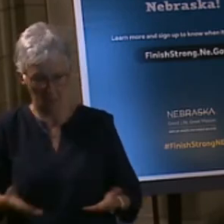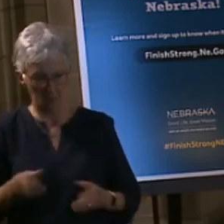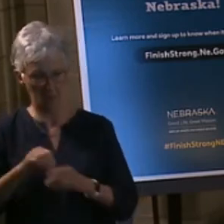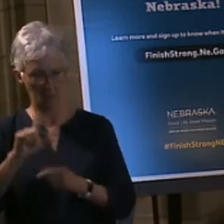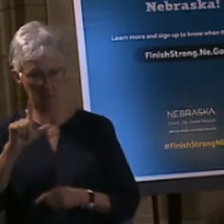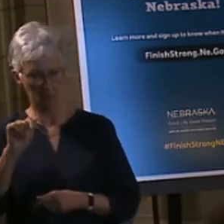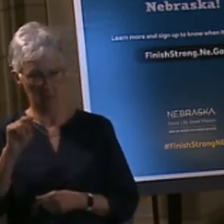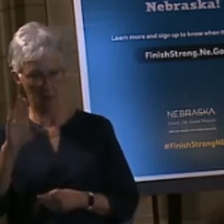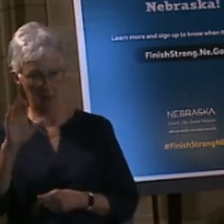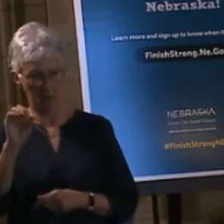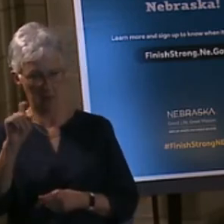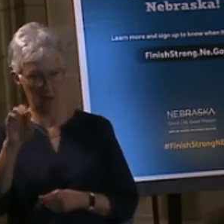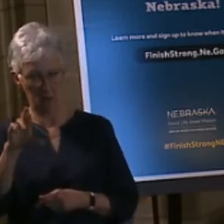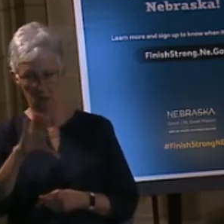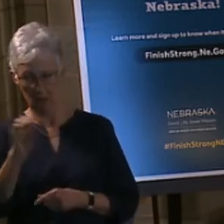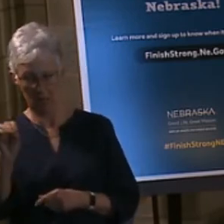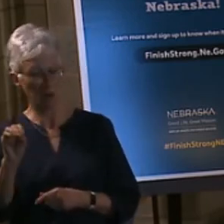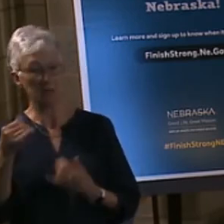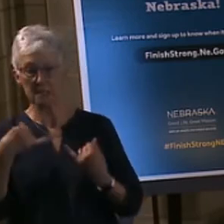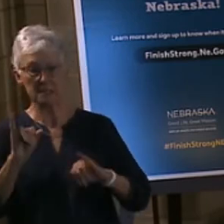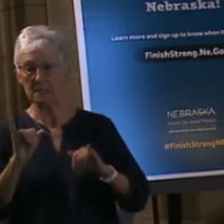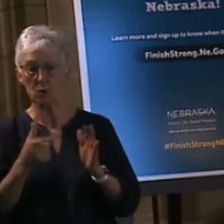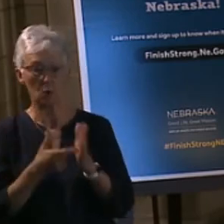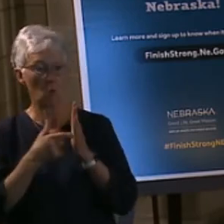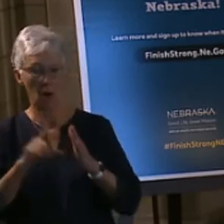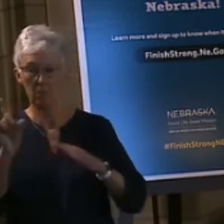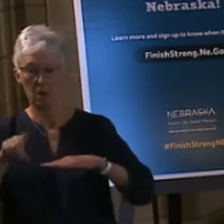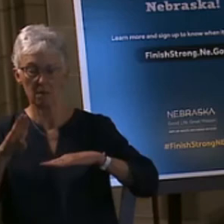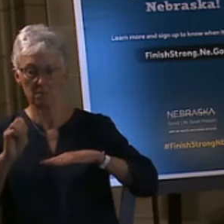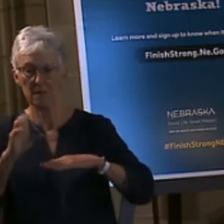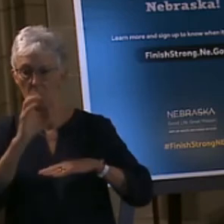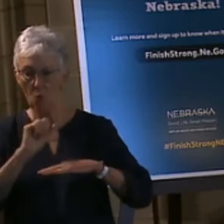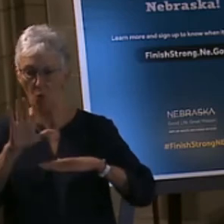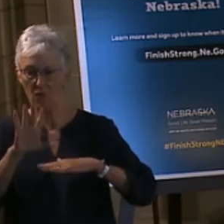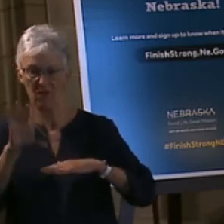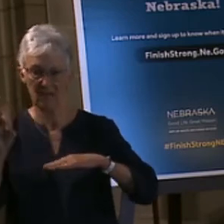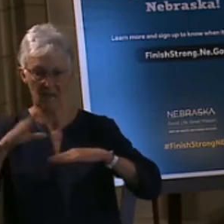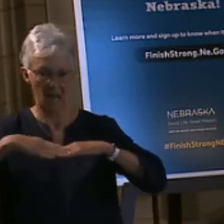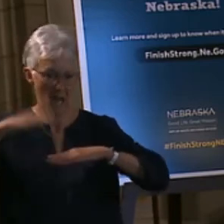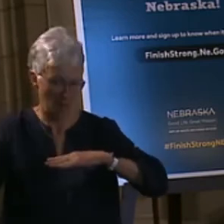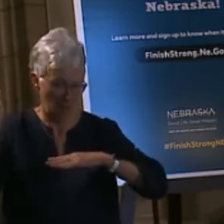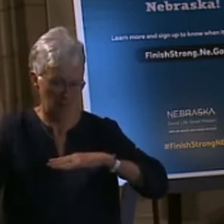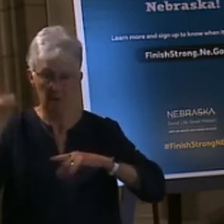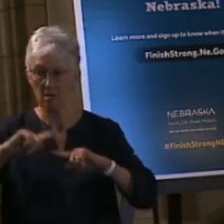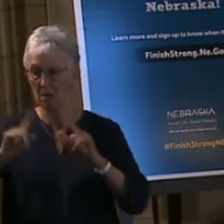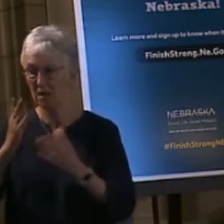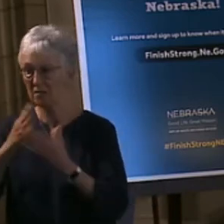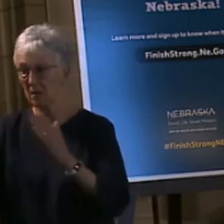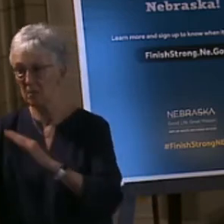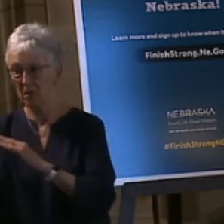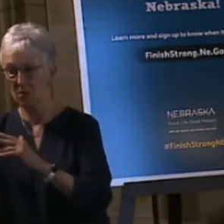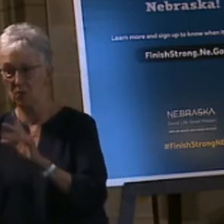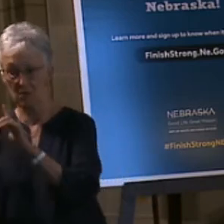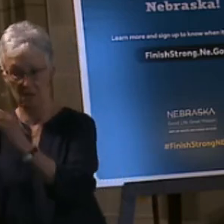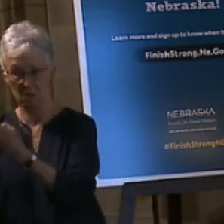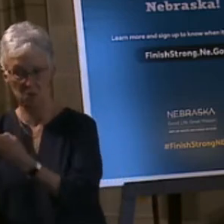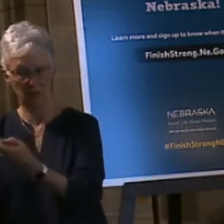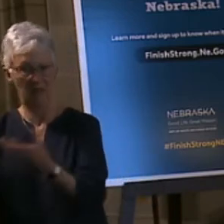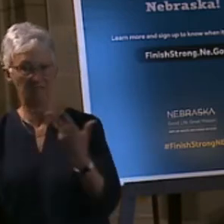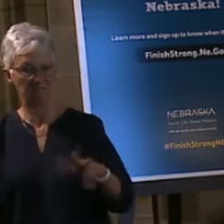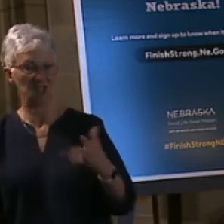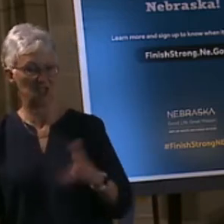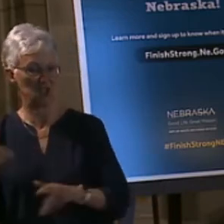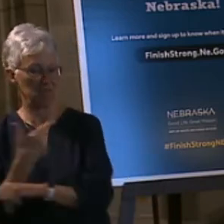right now, but in other health districts, they're ready to move on and go to younger populations. So, we still